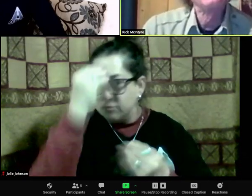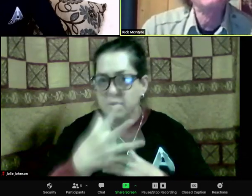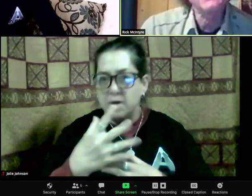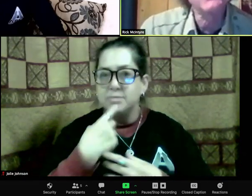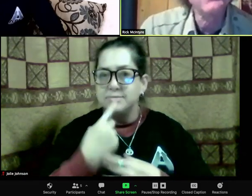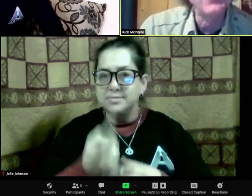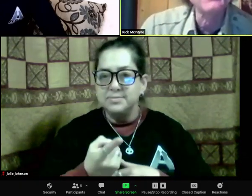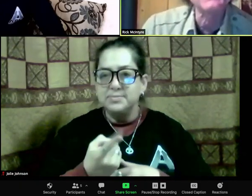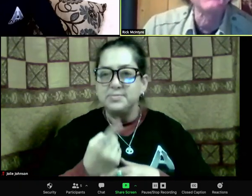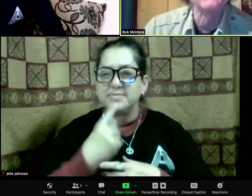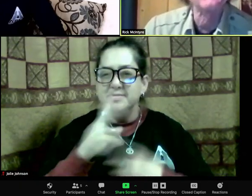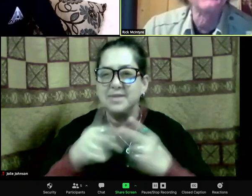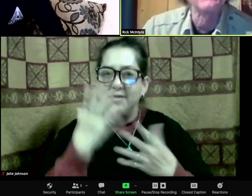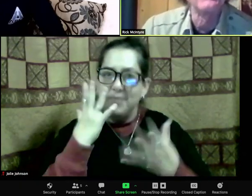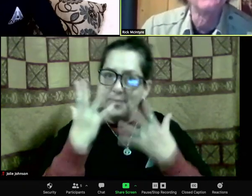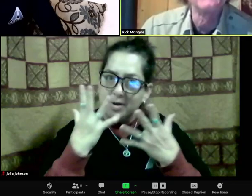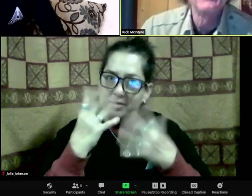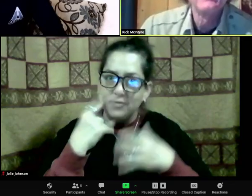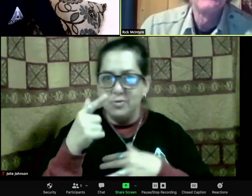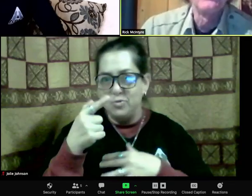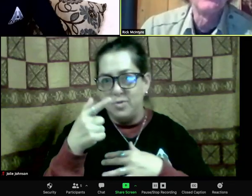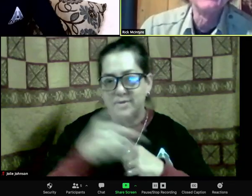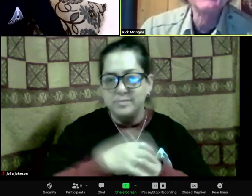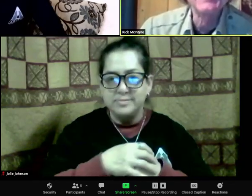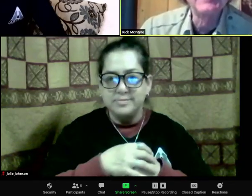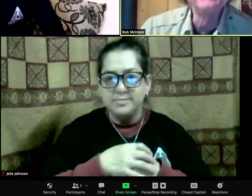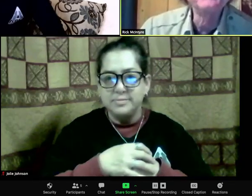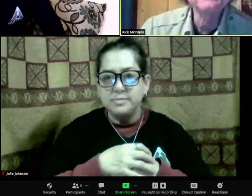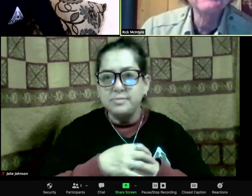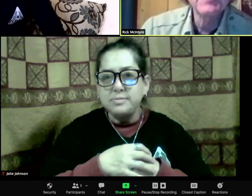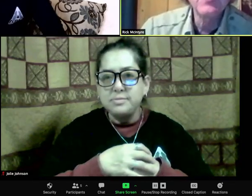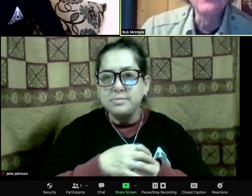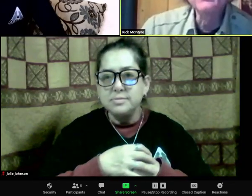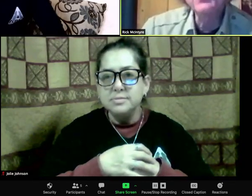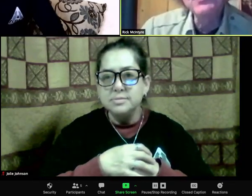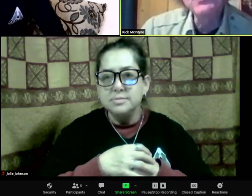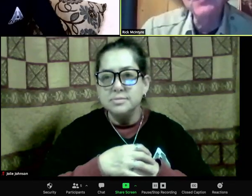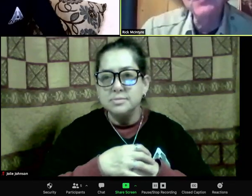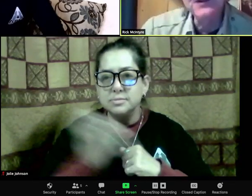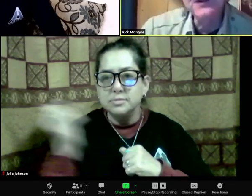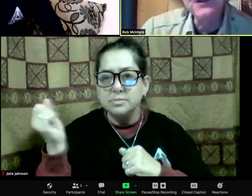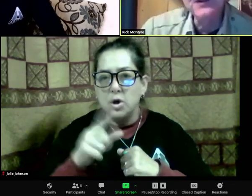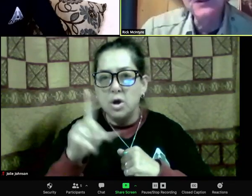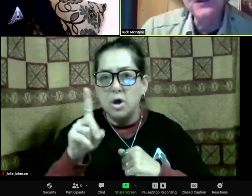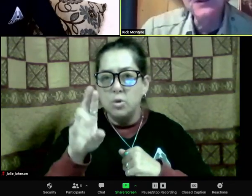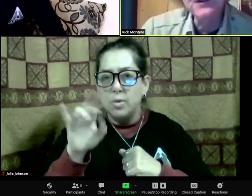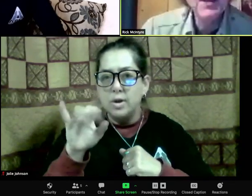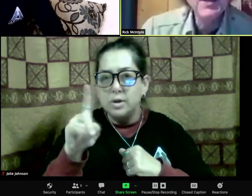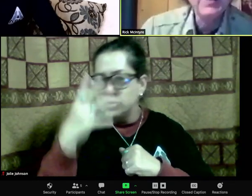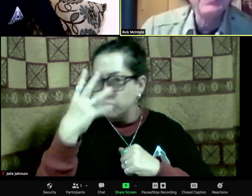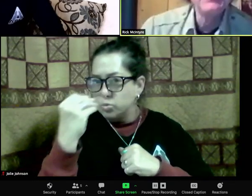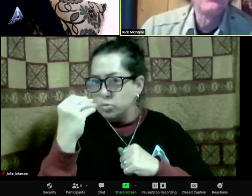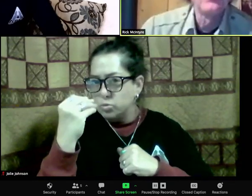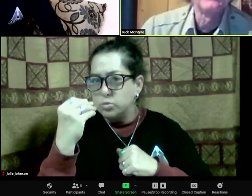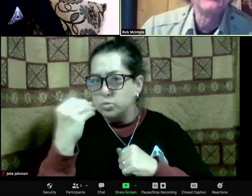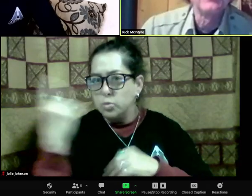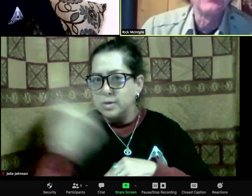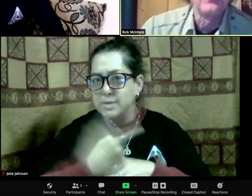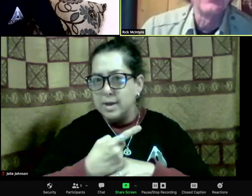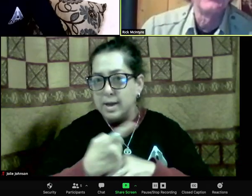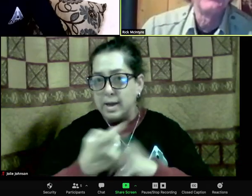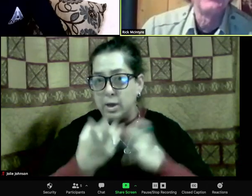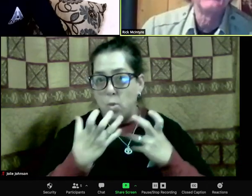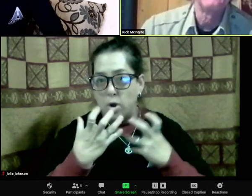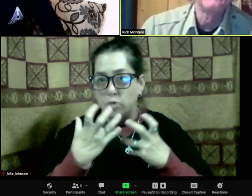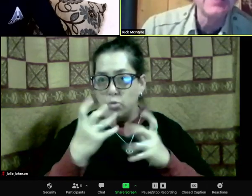while and suddenly he had a revelation that she was right and he had been wrong all along. And so there's a lot of subtle